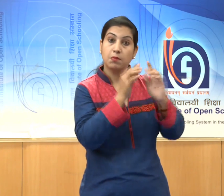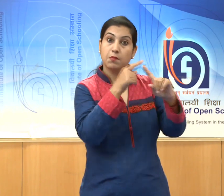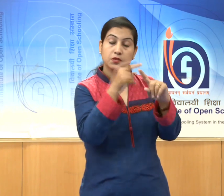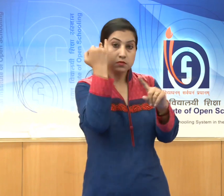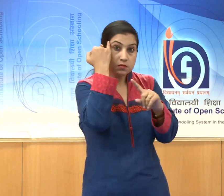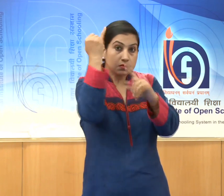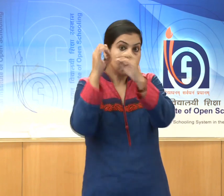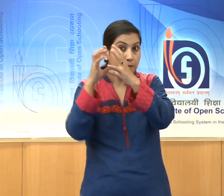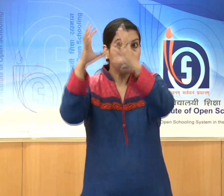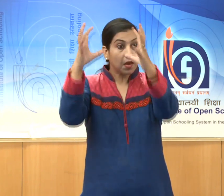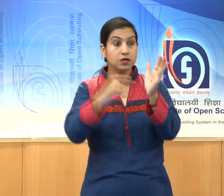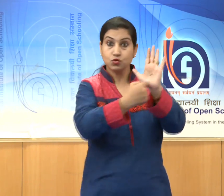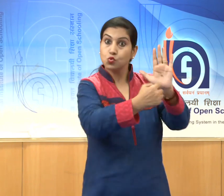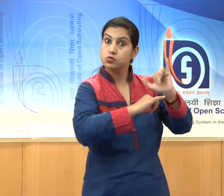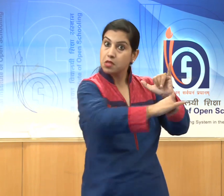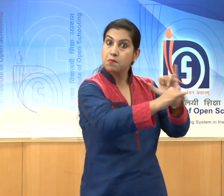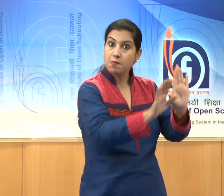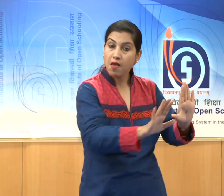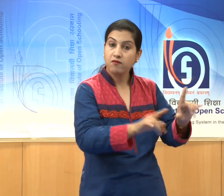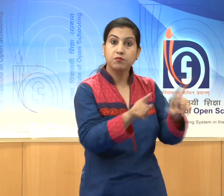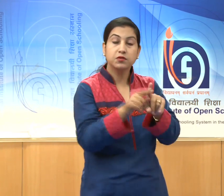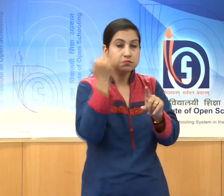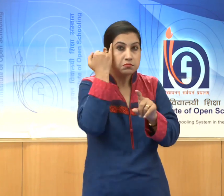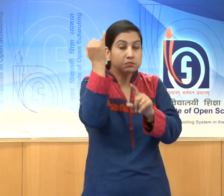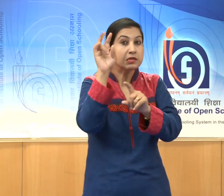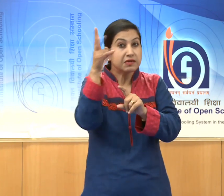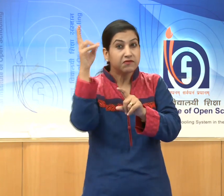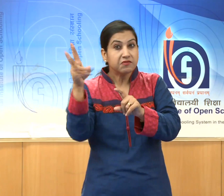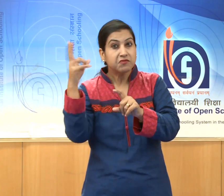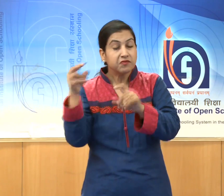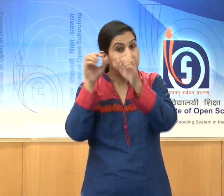and imaginative skills.